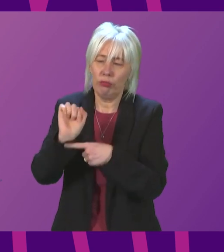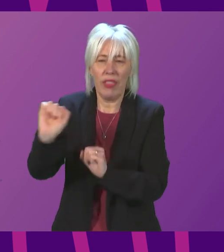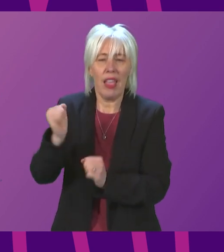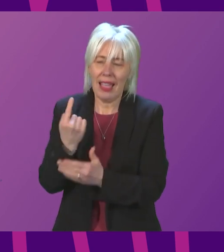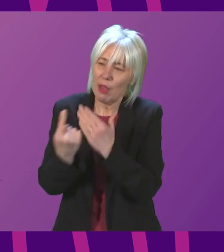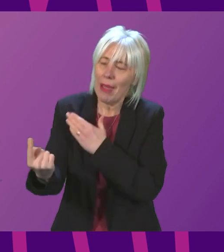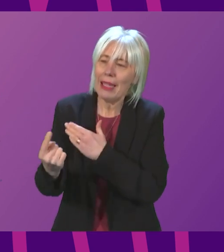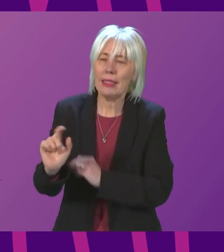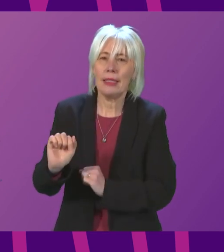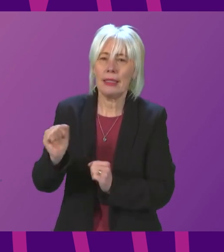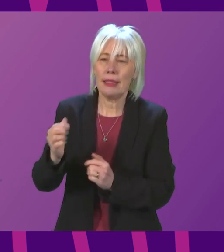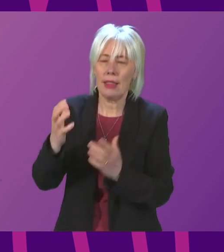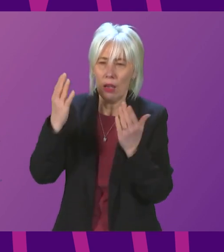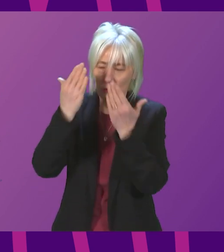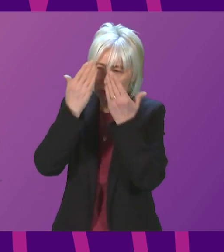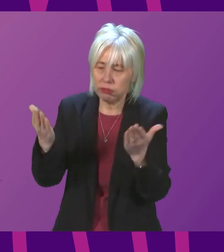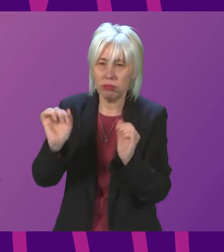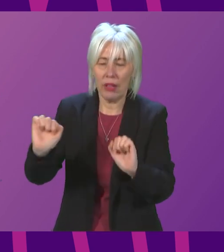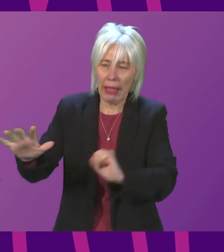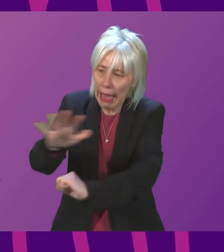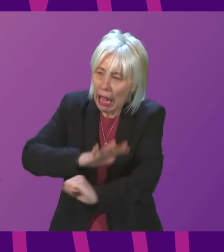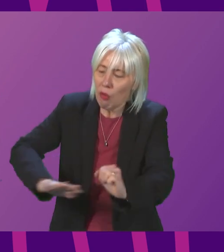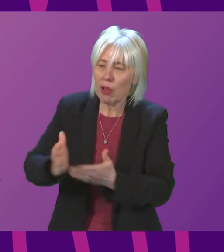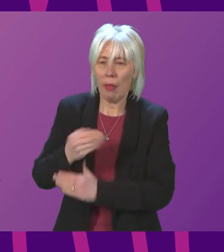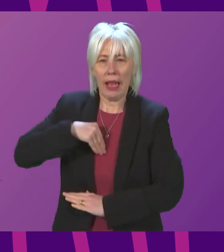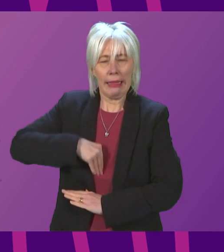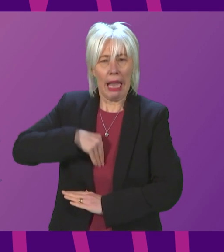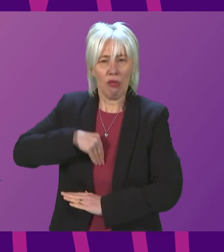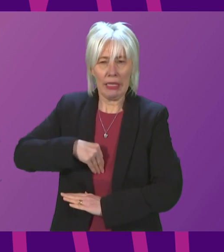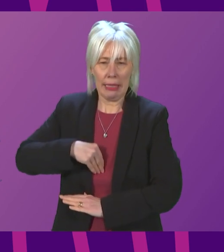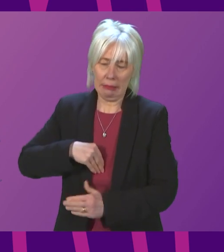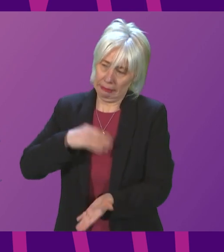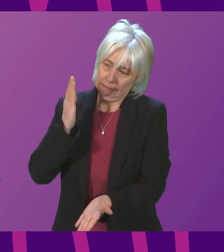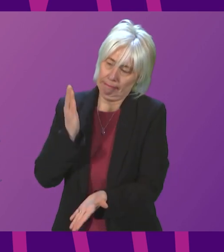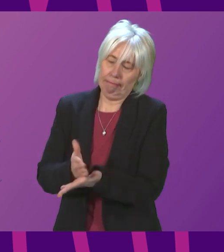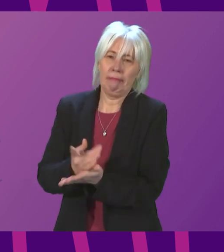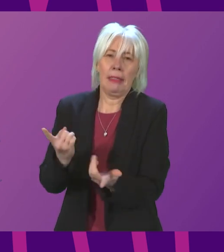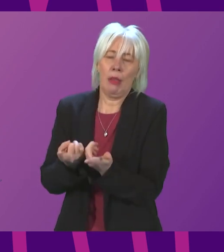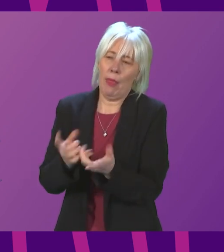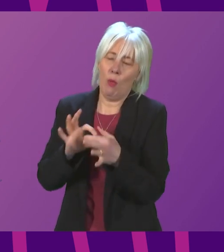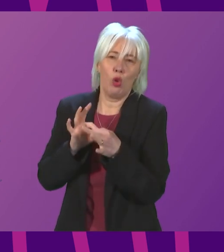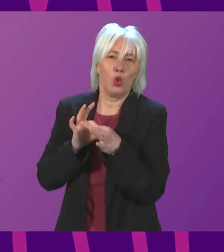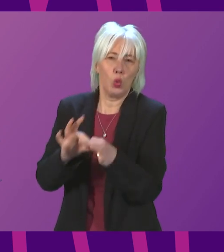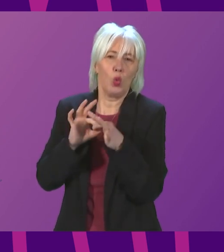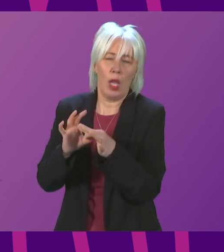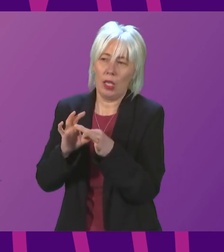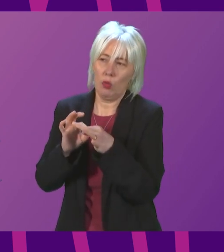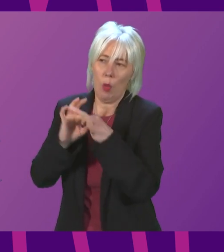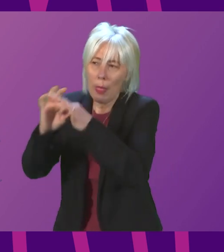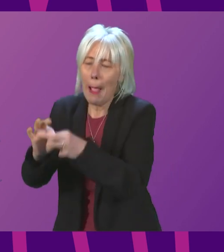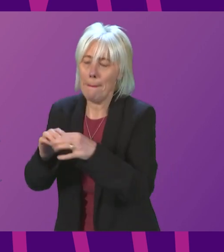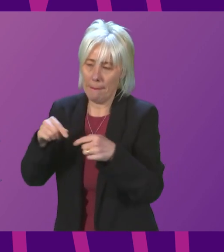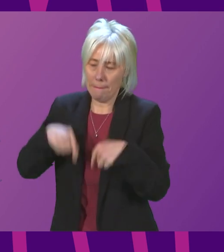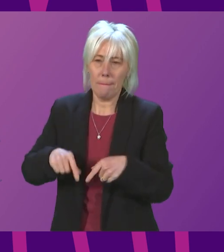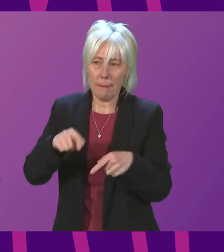their sovereignty and their territorial integrity. And I'm sure that is something that will unite us across this parliament and indeed across